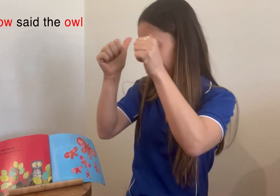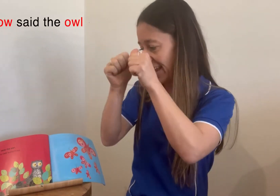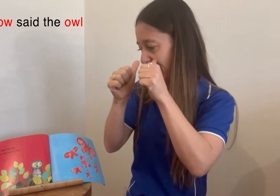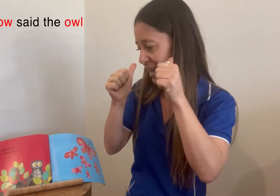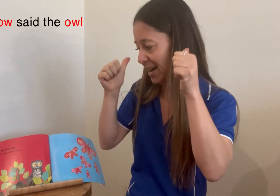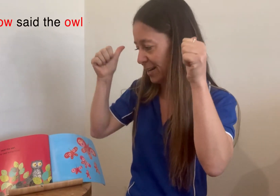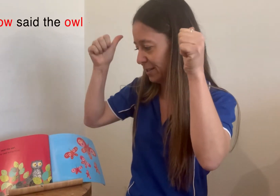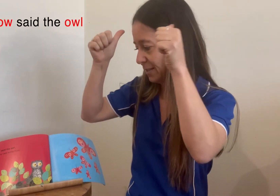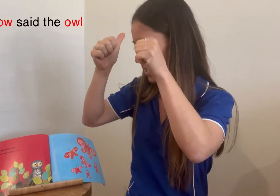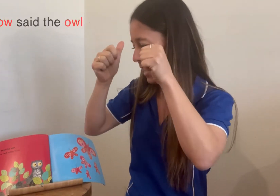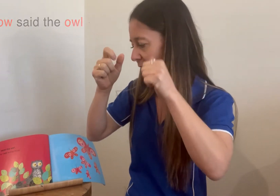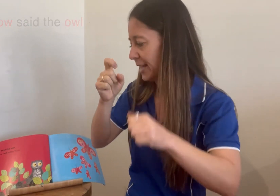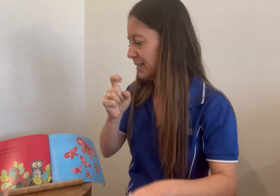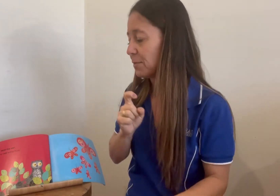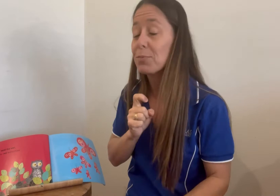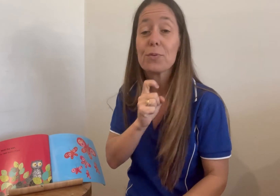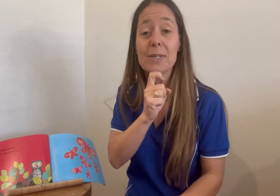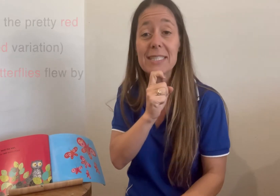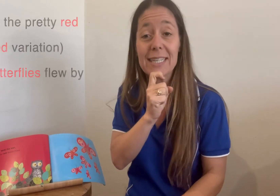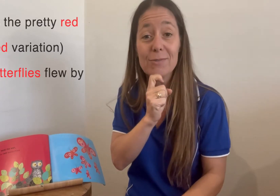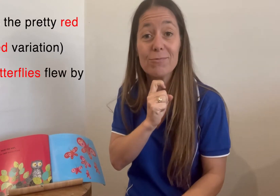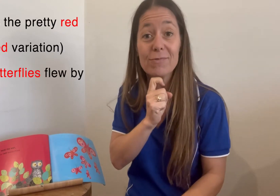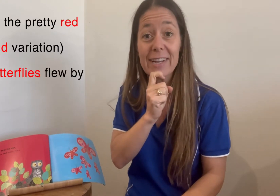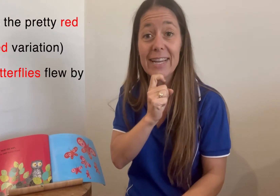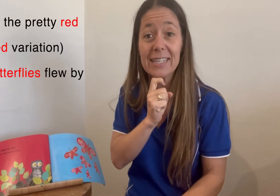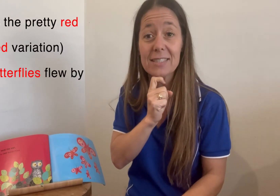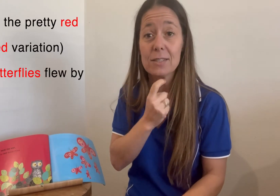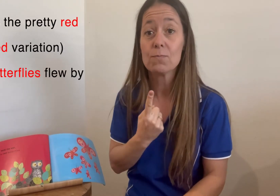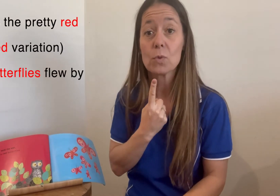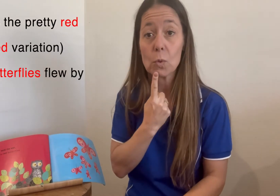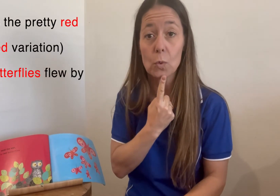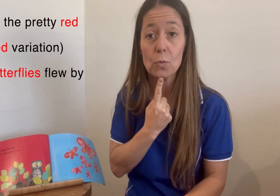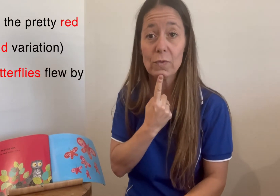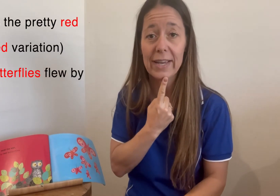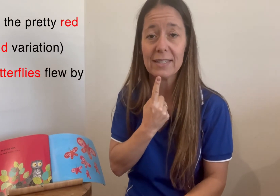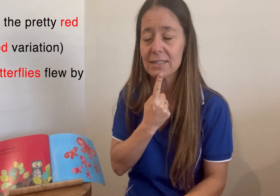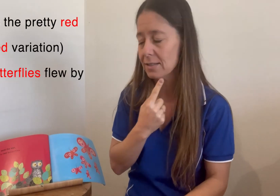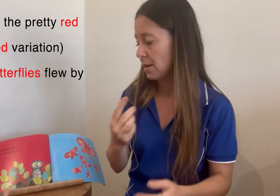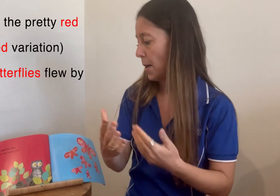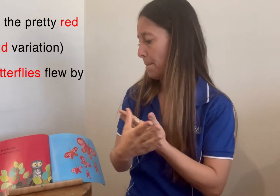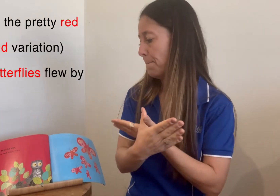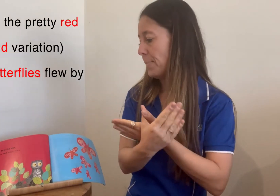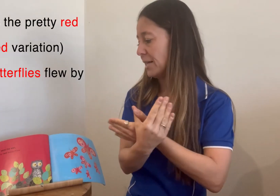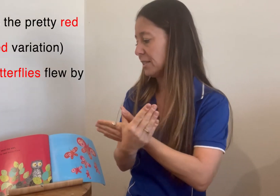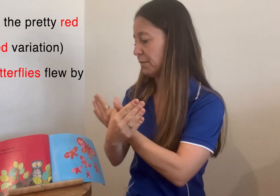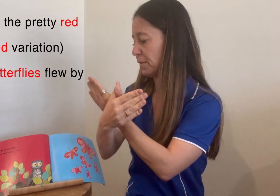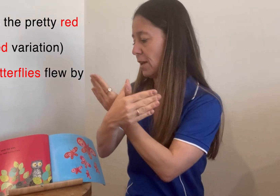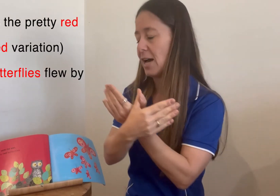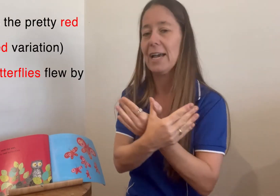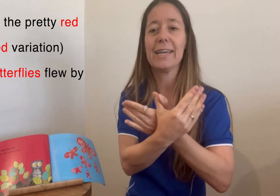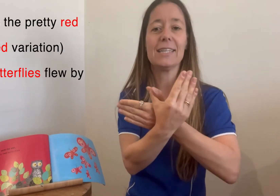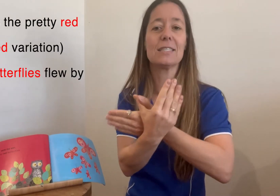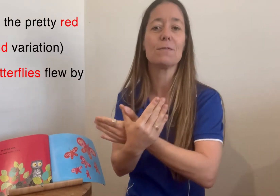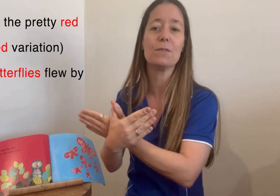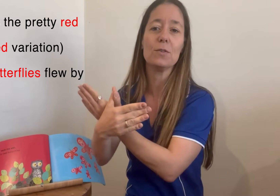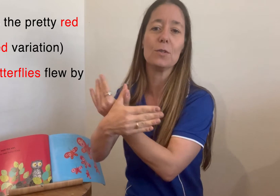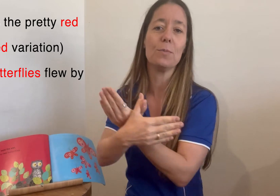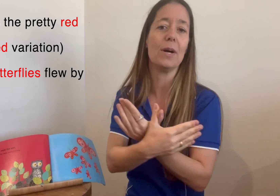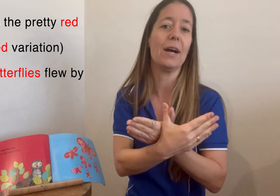owl, as the pretty red, or red, butterflies flew by.